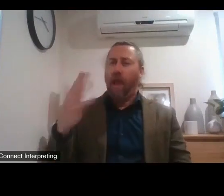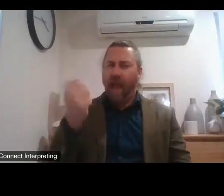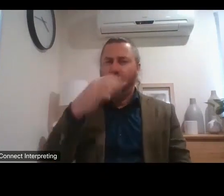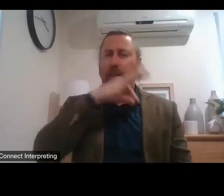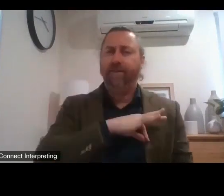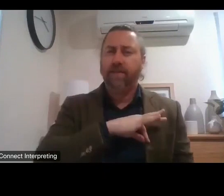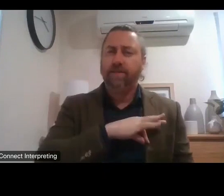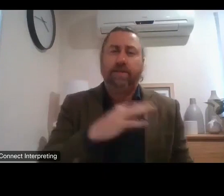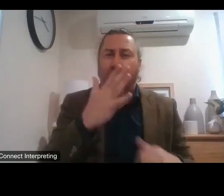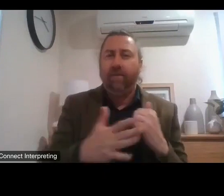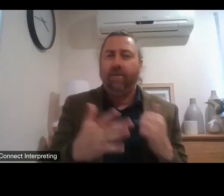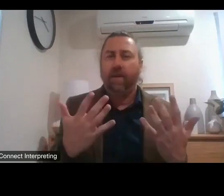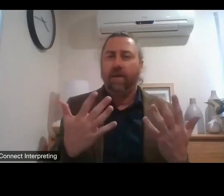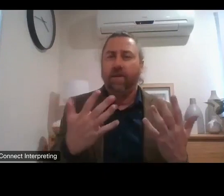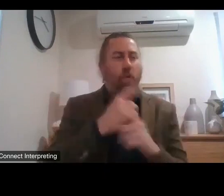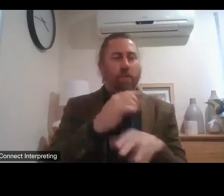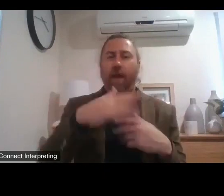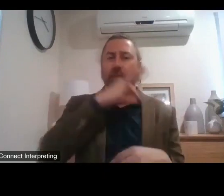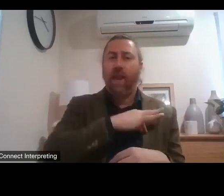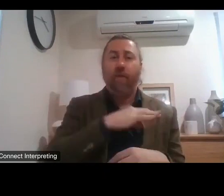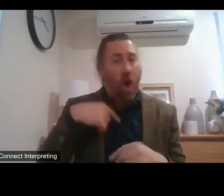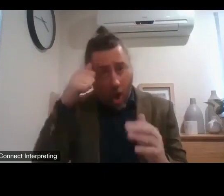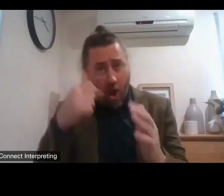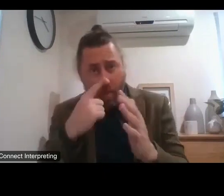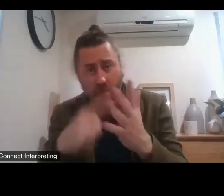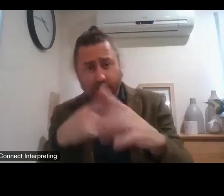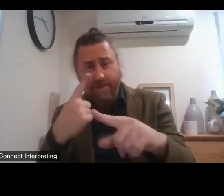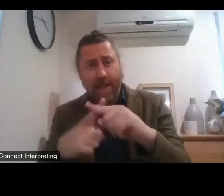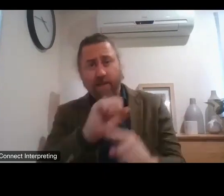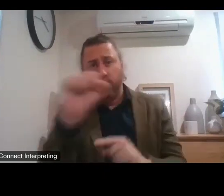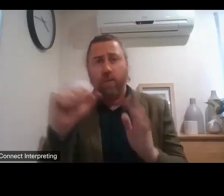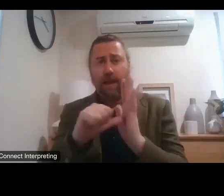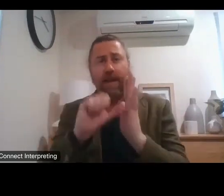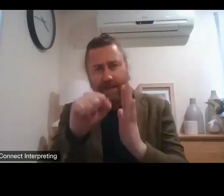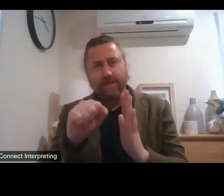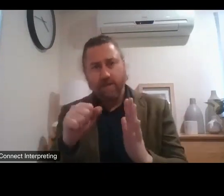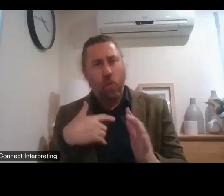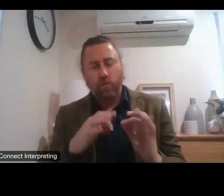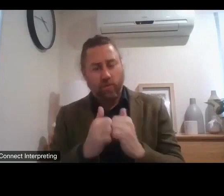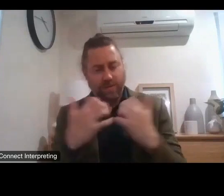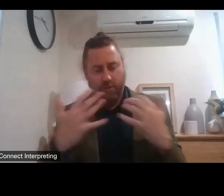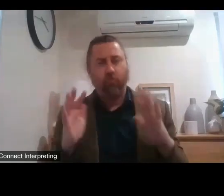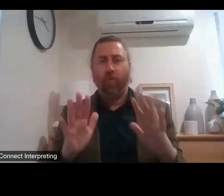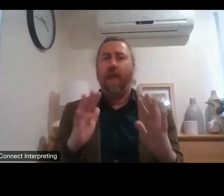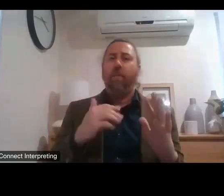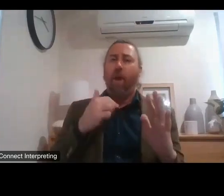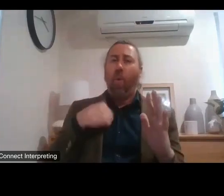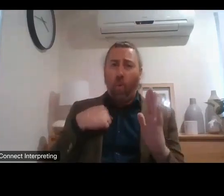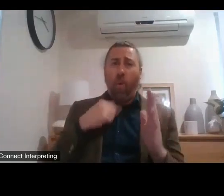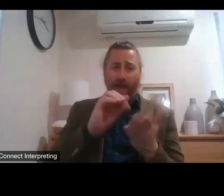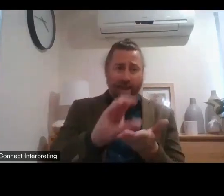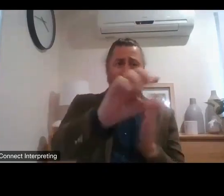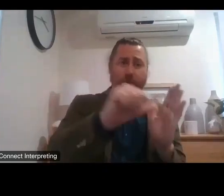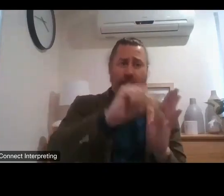taxpayer money is being used appropriately and no one disagrees with that. But I think we also need to use this review to look at